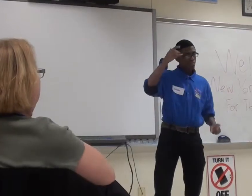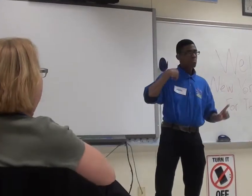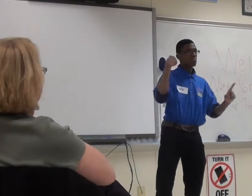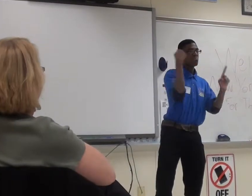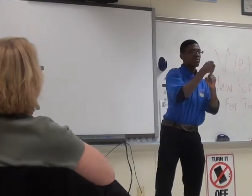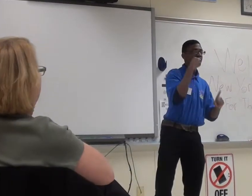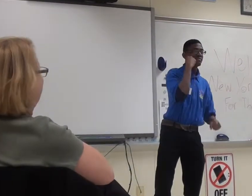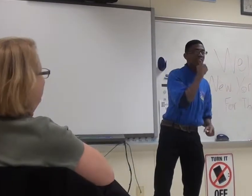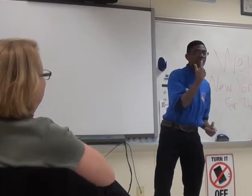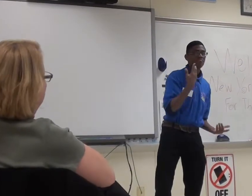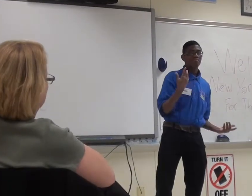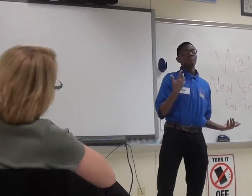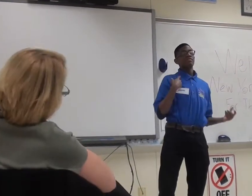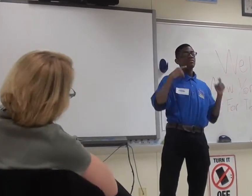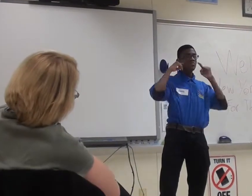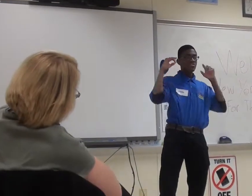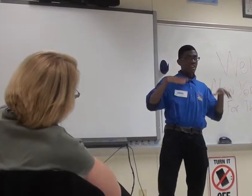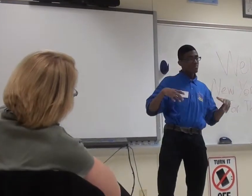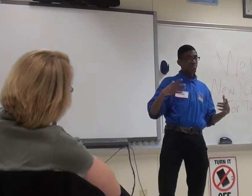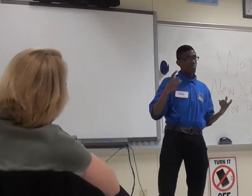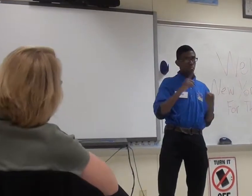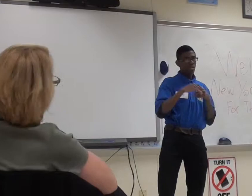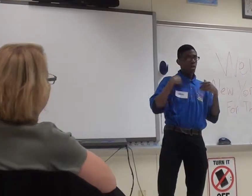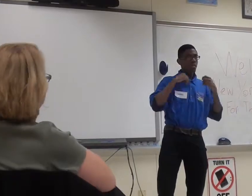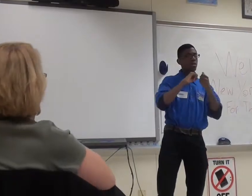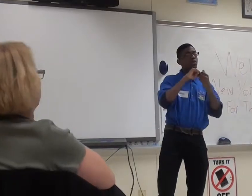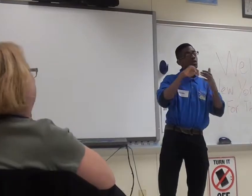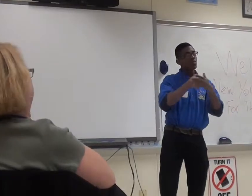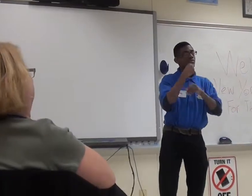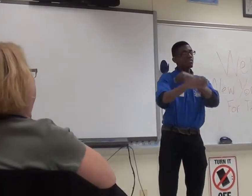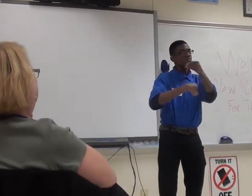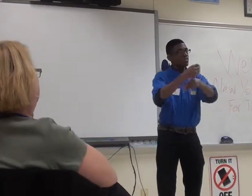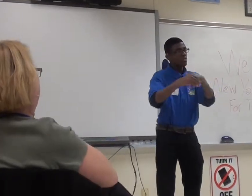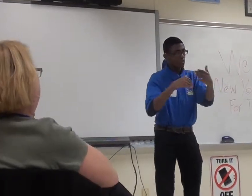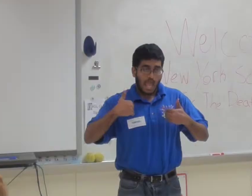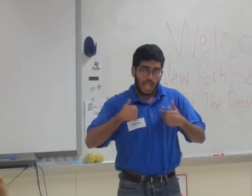Genetically, my family is all hearing. I'm the first one to be there.